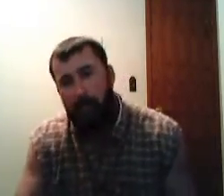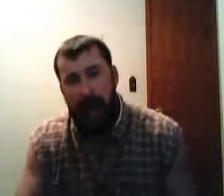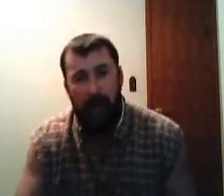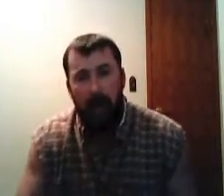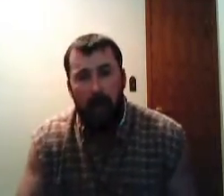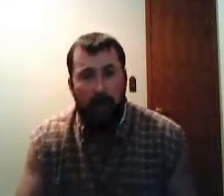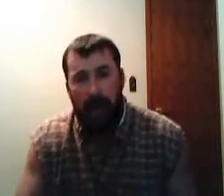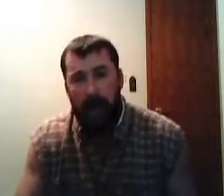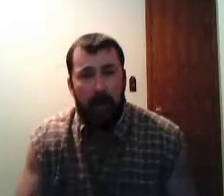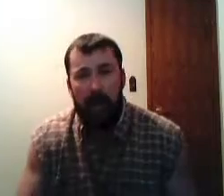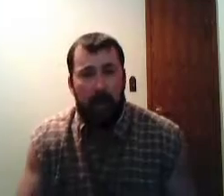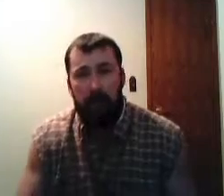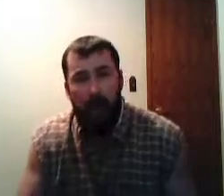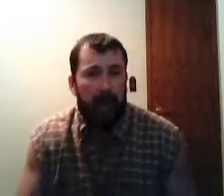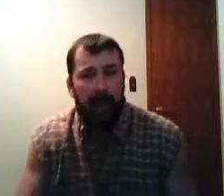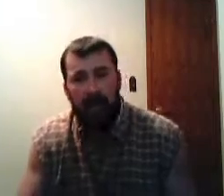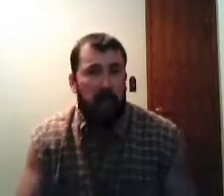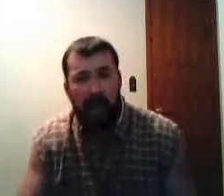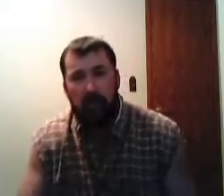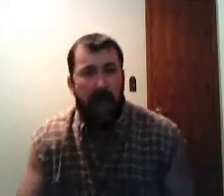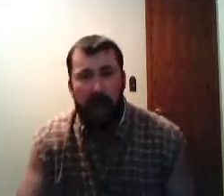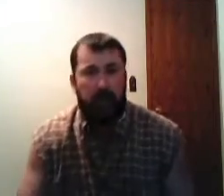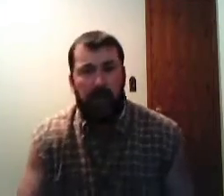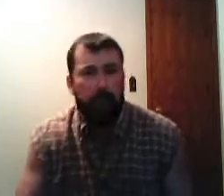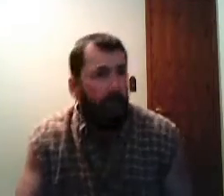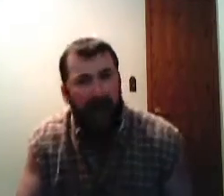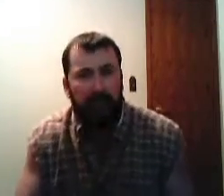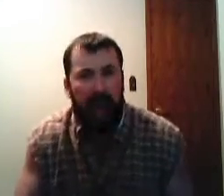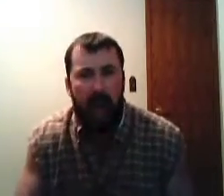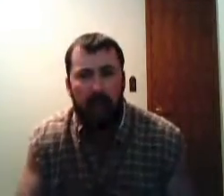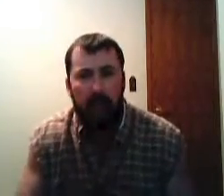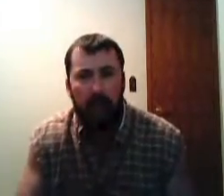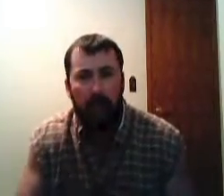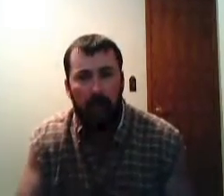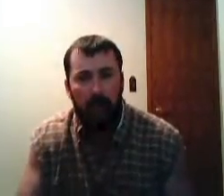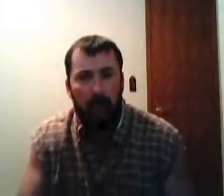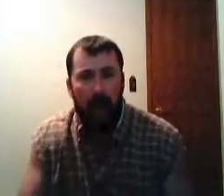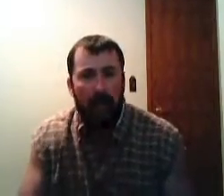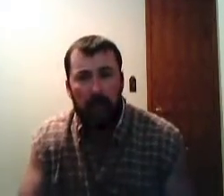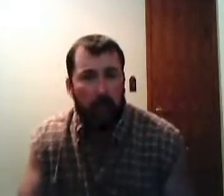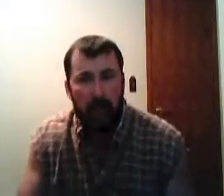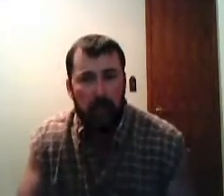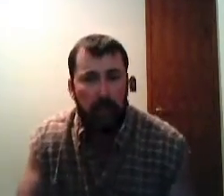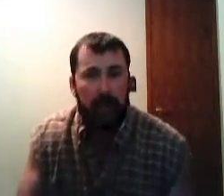back when they got ready to be burnt and he didn't change their diapers or give them pacifiers like the preachers do today